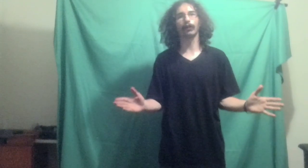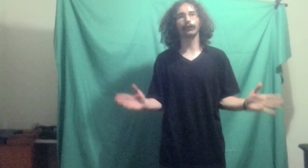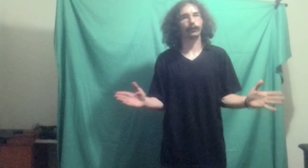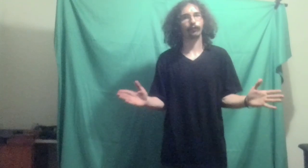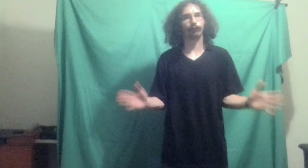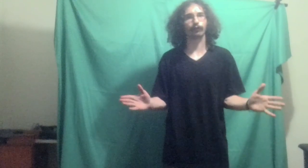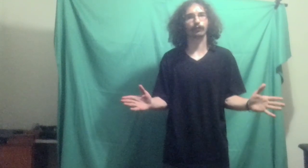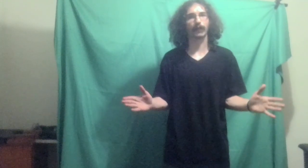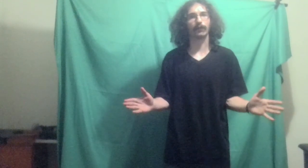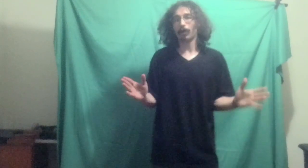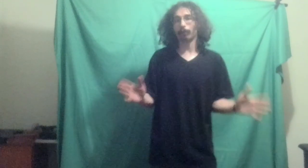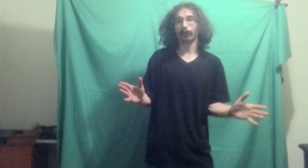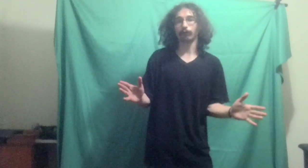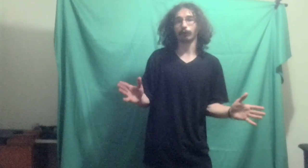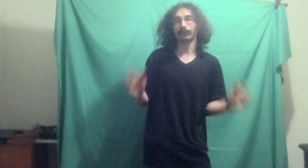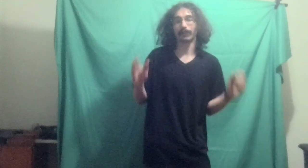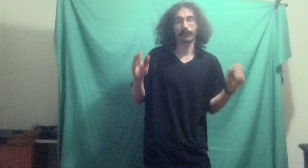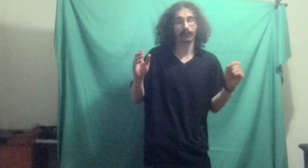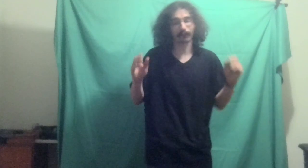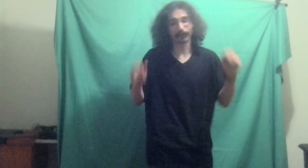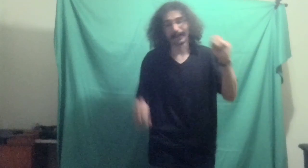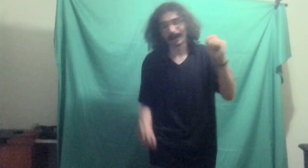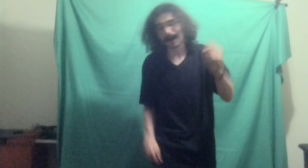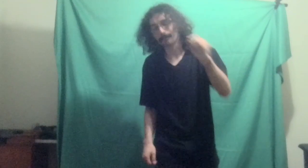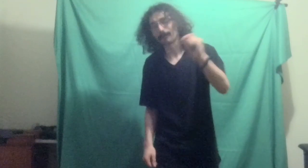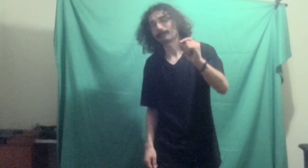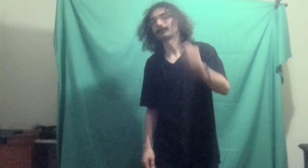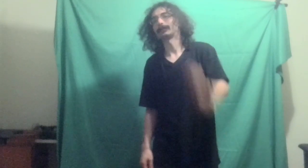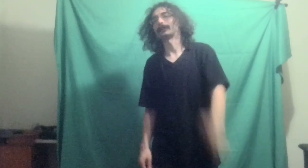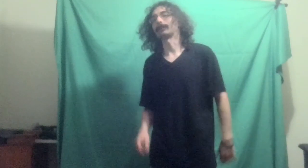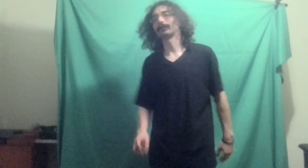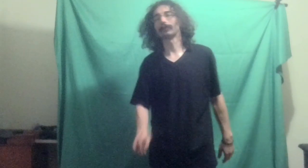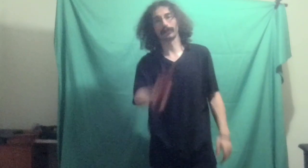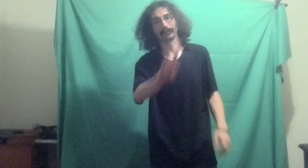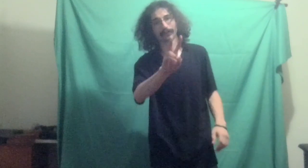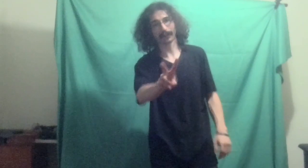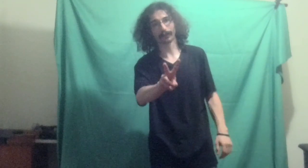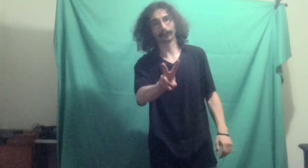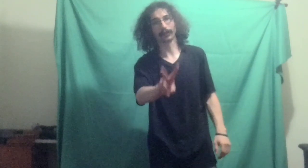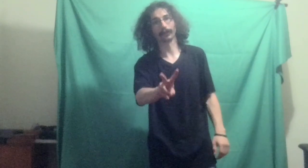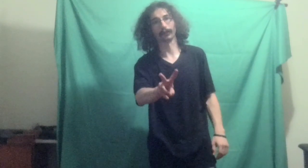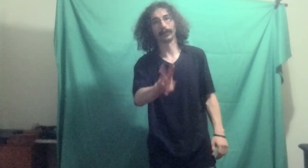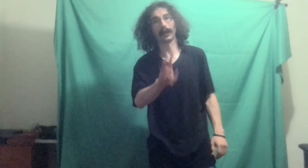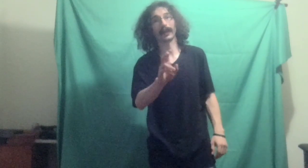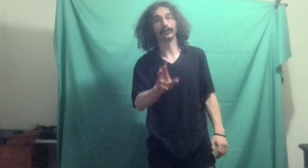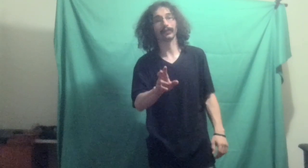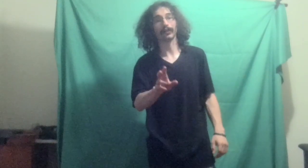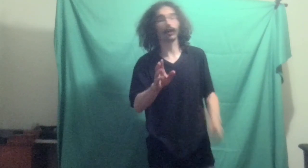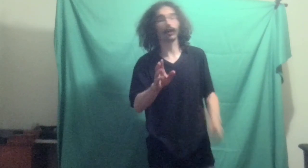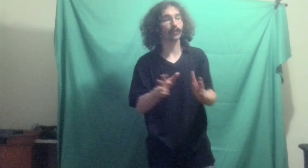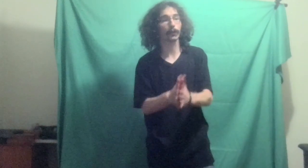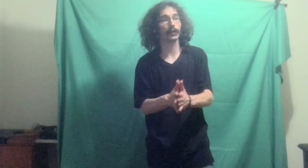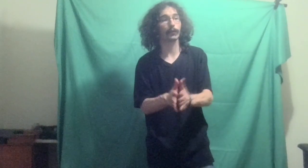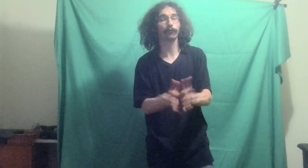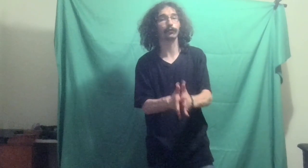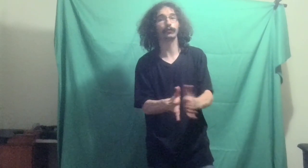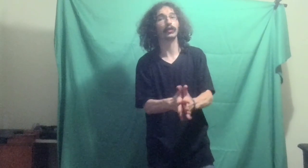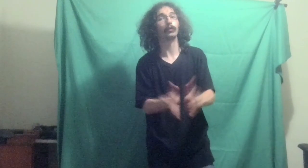as Shards of Gaming. Plot twist, this is actually not my first channel. This is my second channel, and on top of that, my first channel was